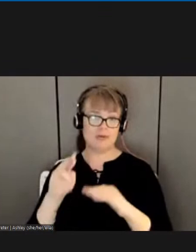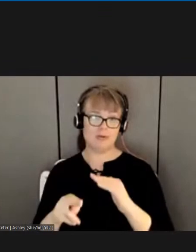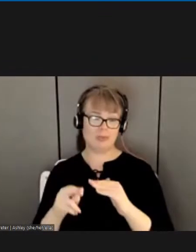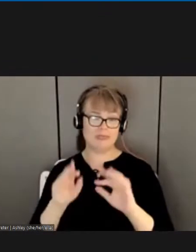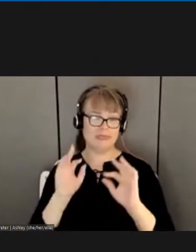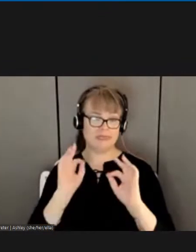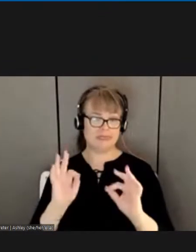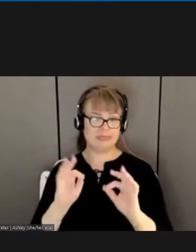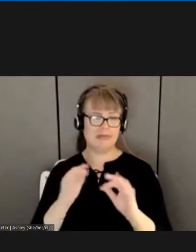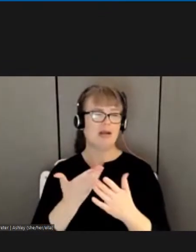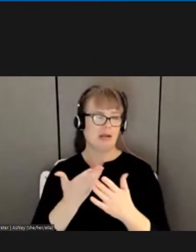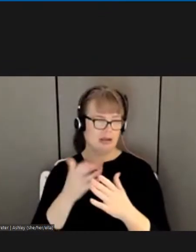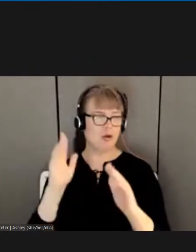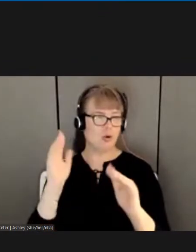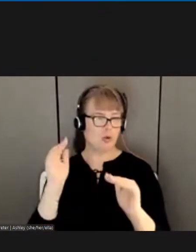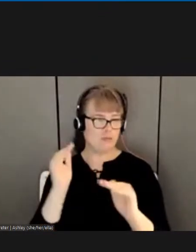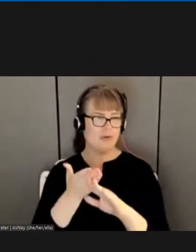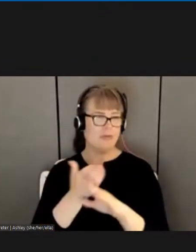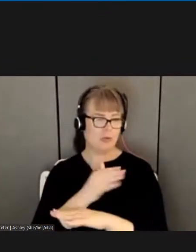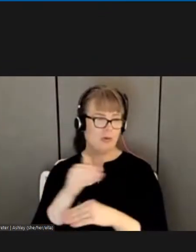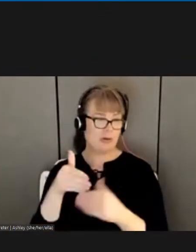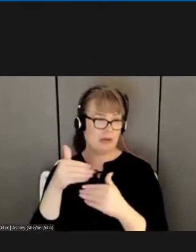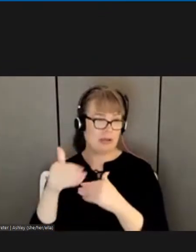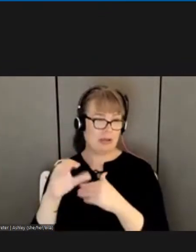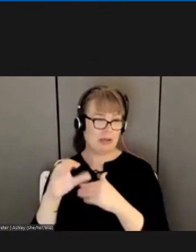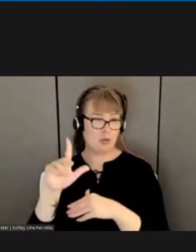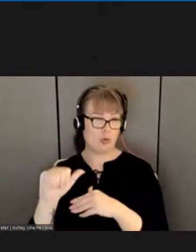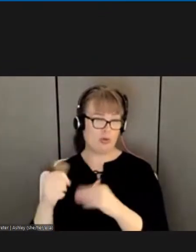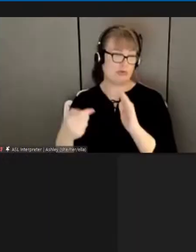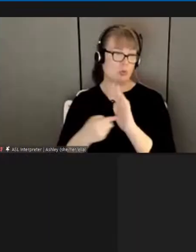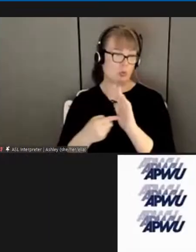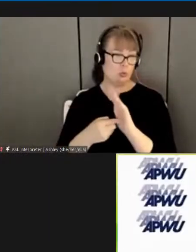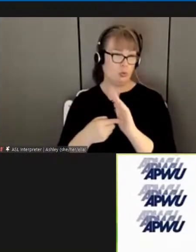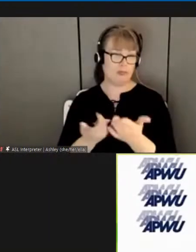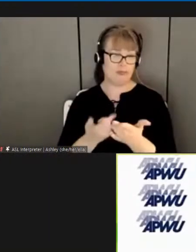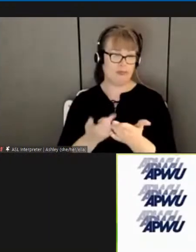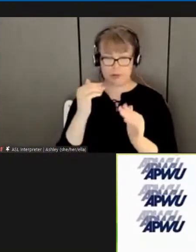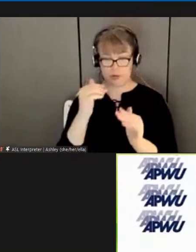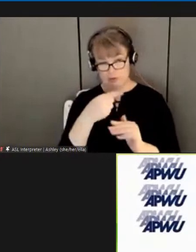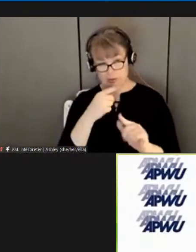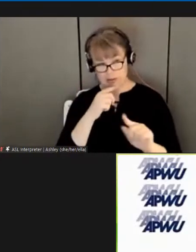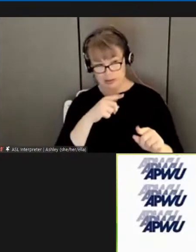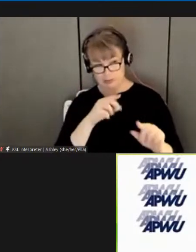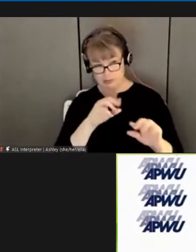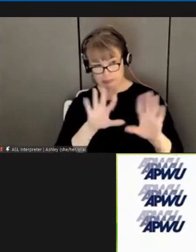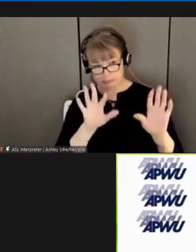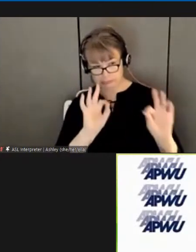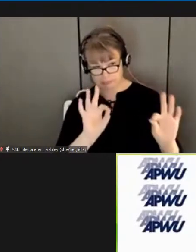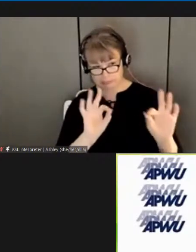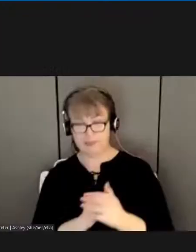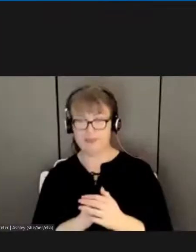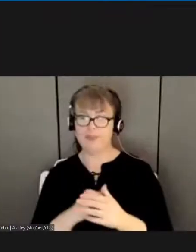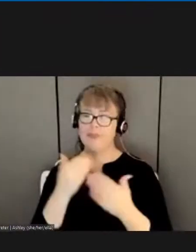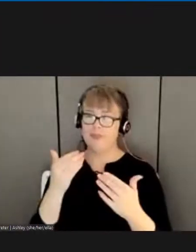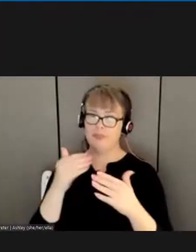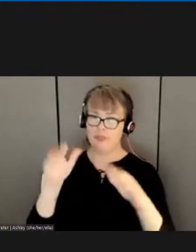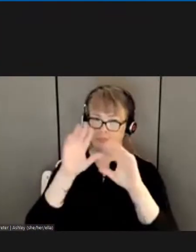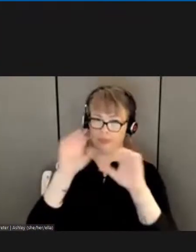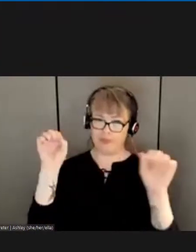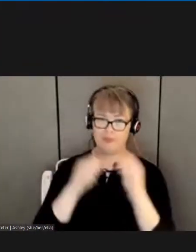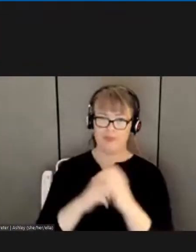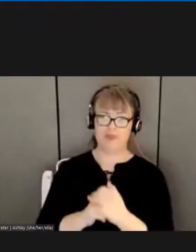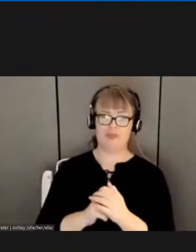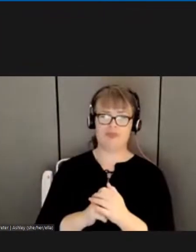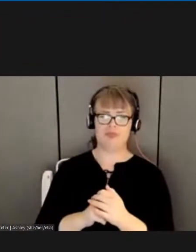the next COLA would be due. Well thanks. Okay. Thank you President de M wanted to Dr. Cleon